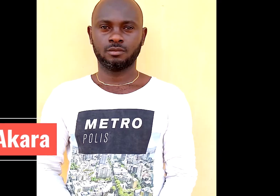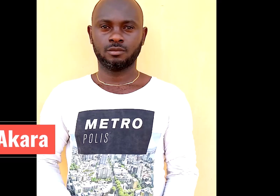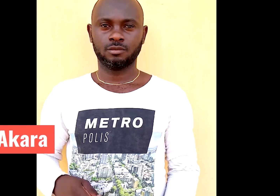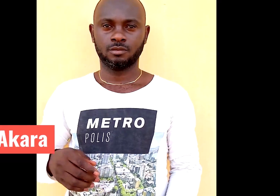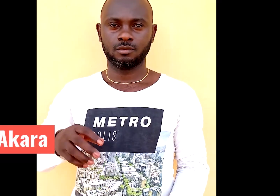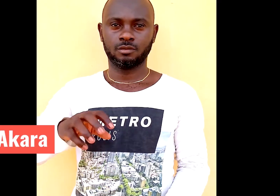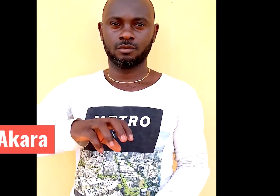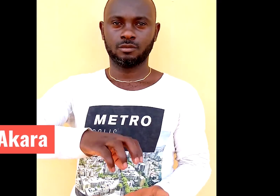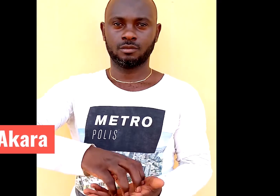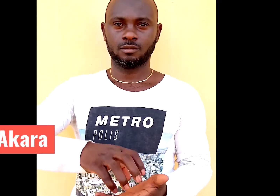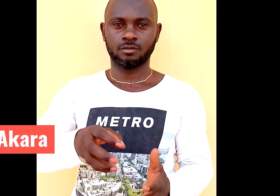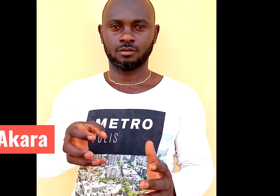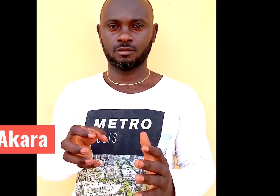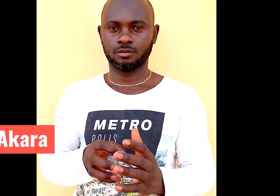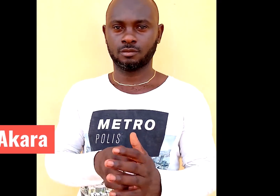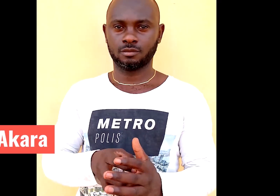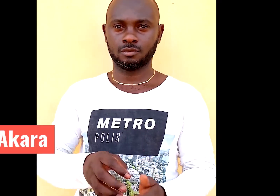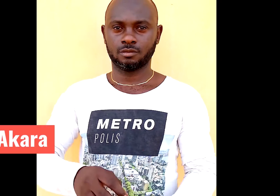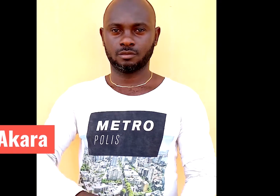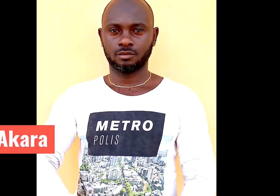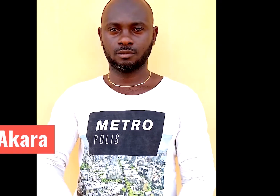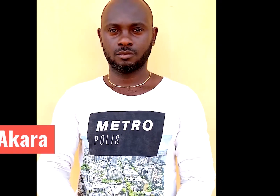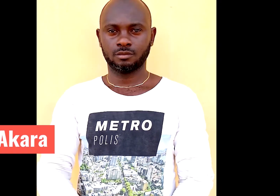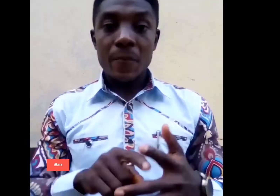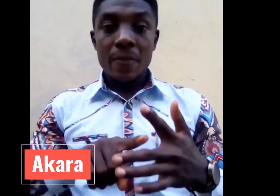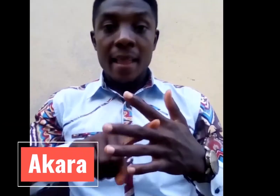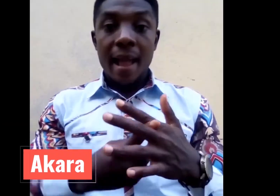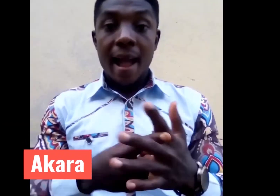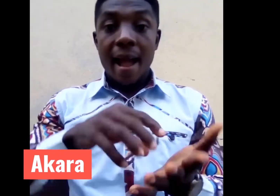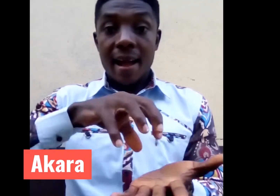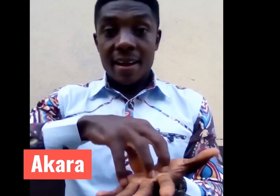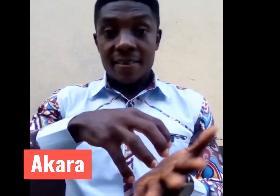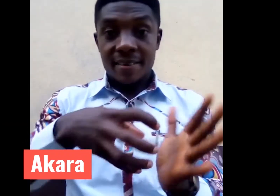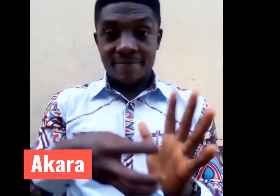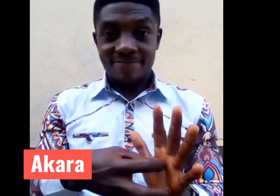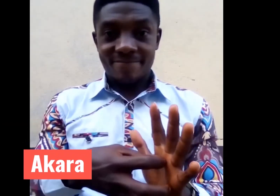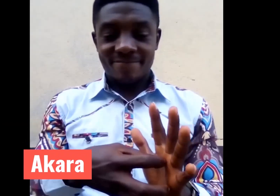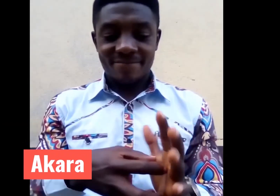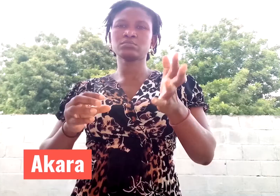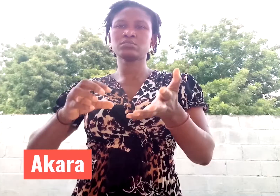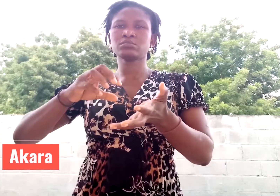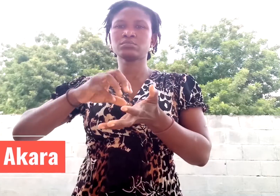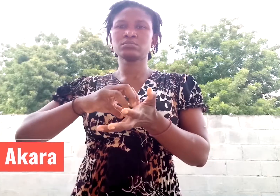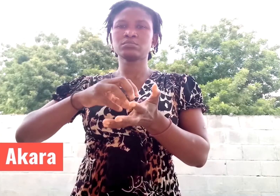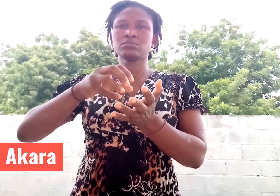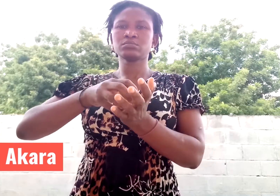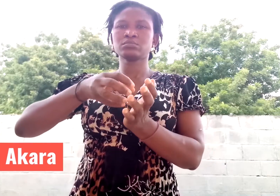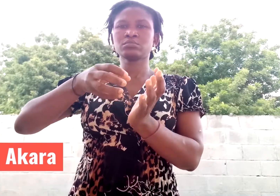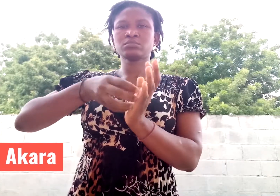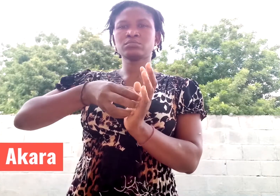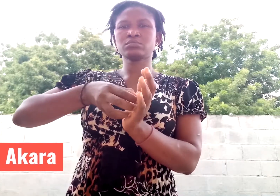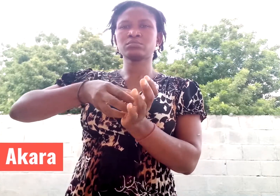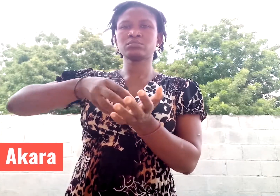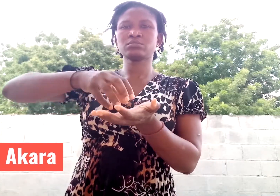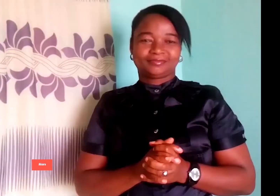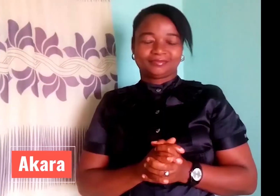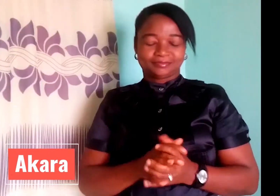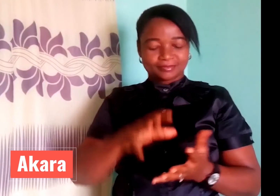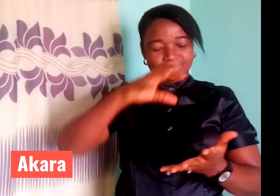provide language access for over 95% of deaf children born in hearing families especially in